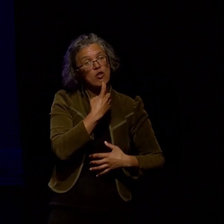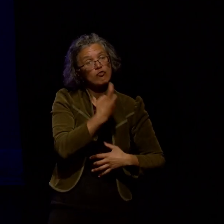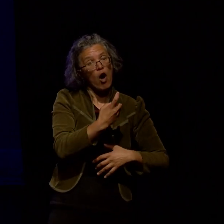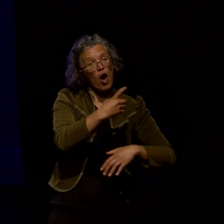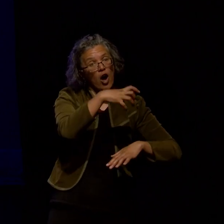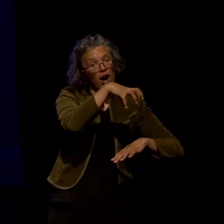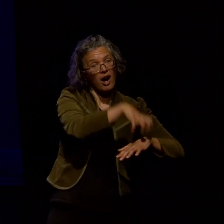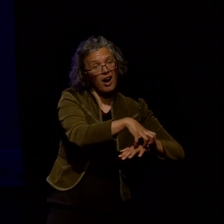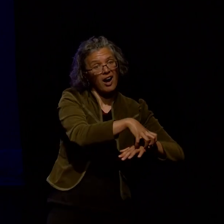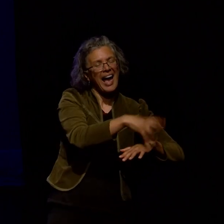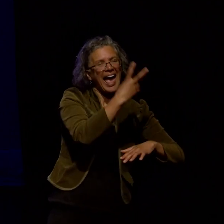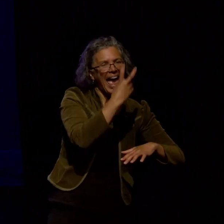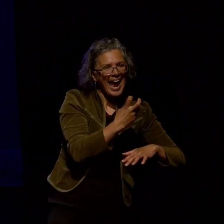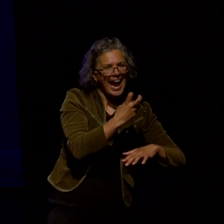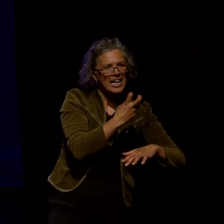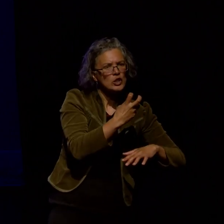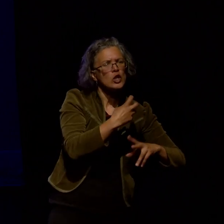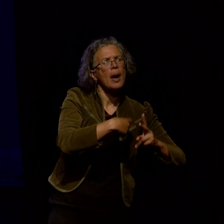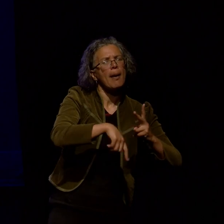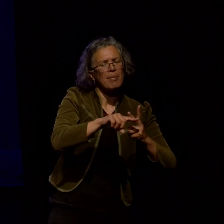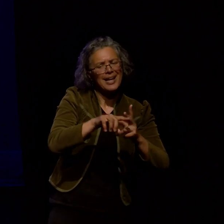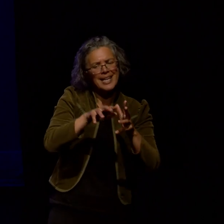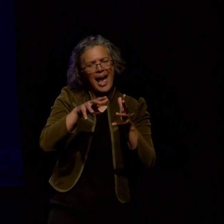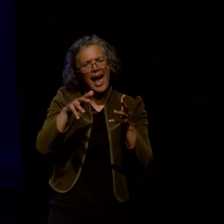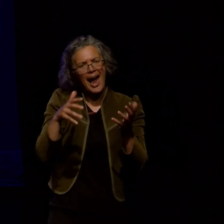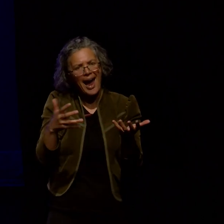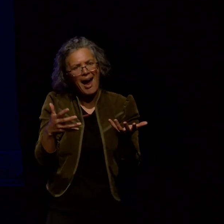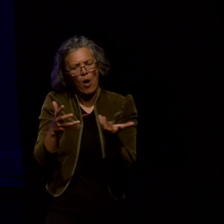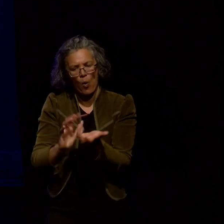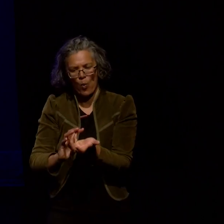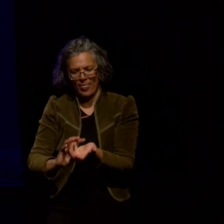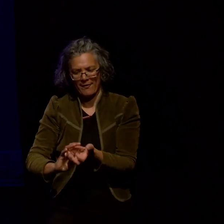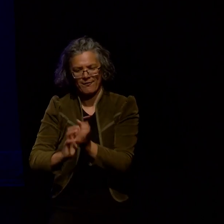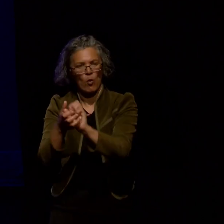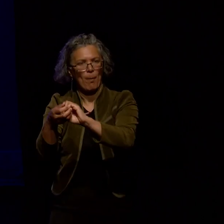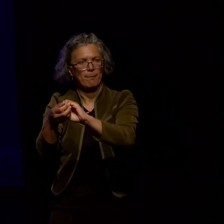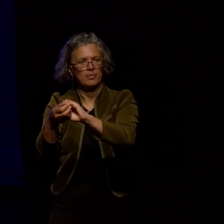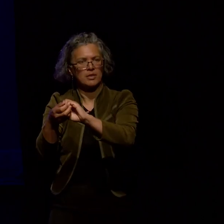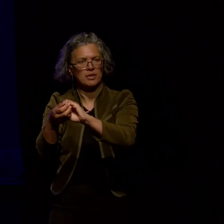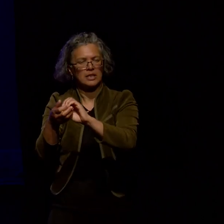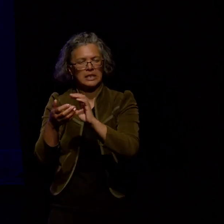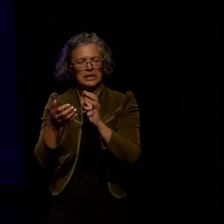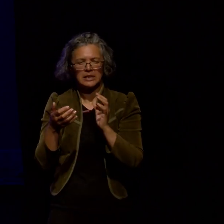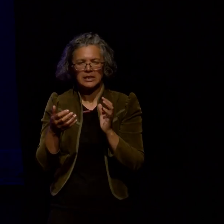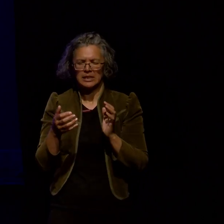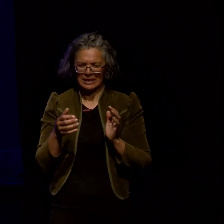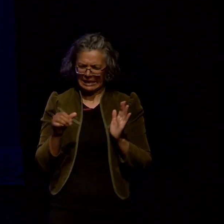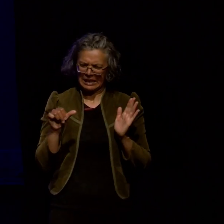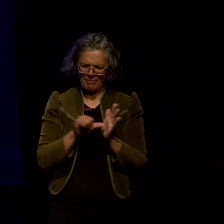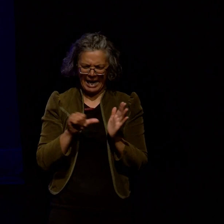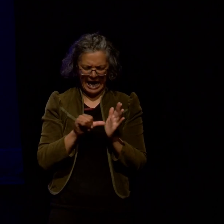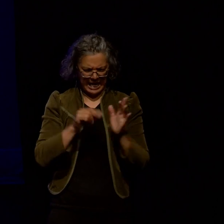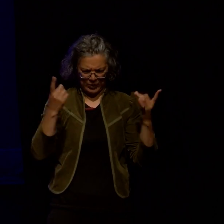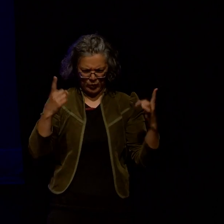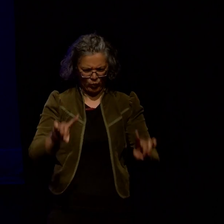rock was formed which makes them these incredibly precise comprehensive artefacts but it also makes it quite difficult to get